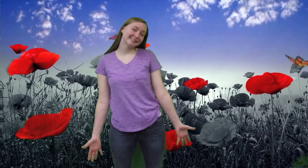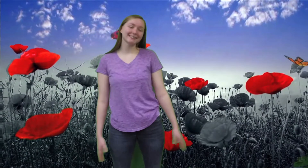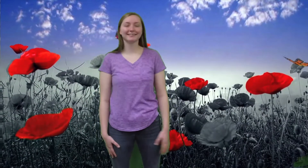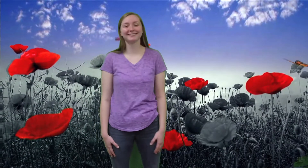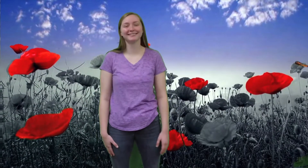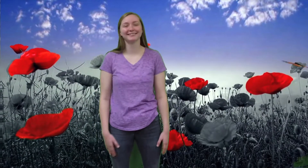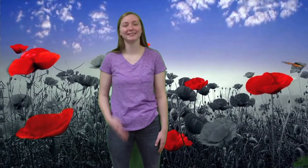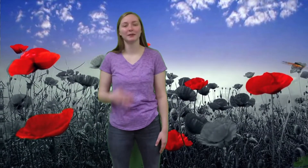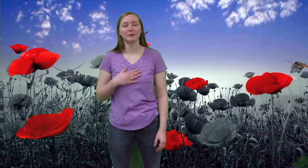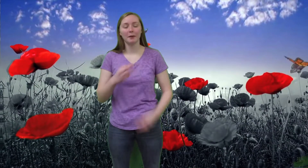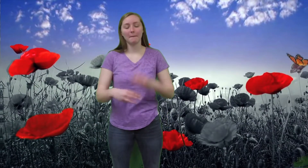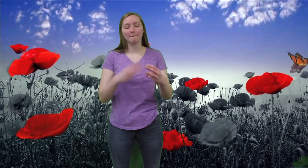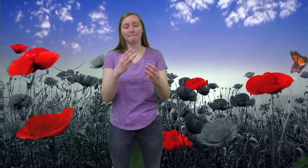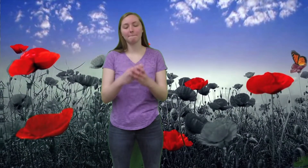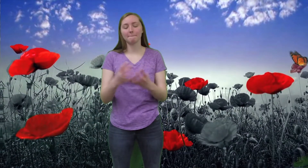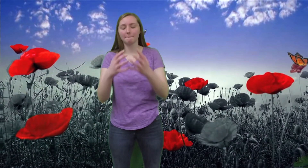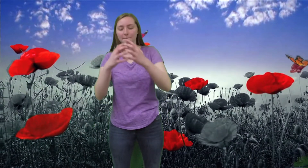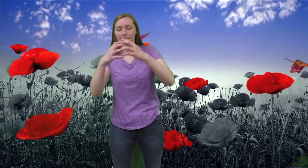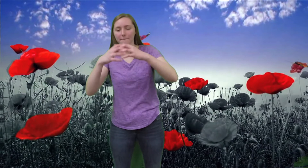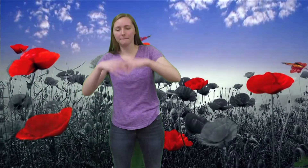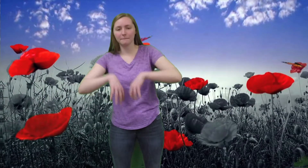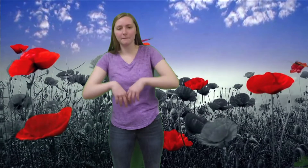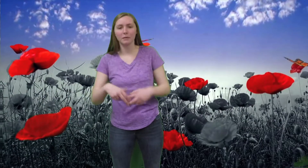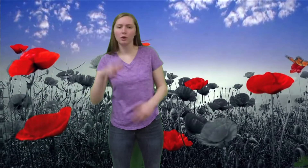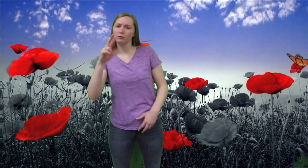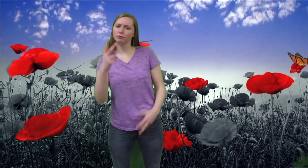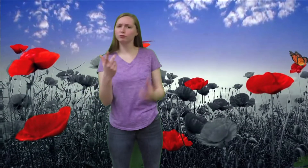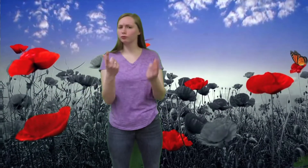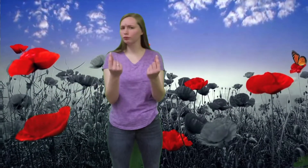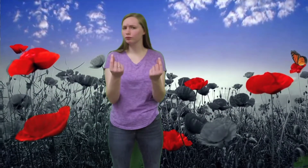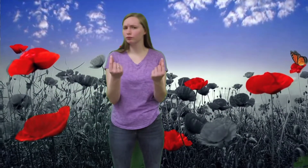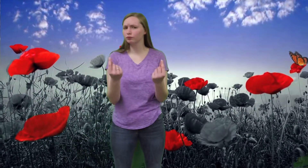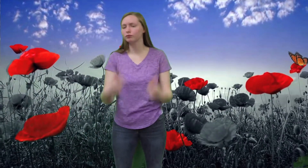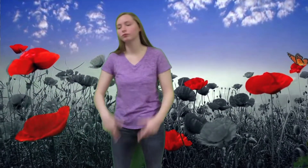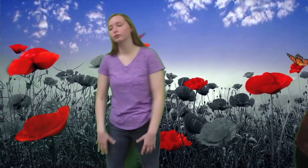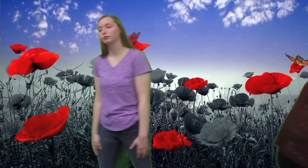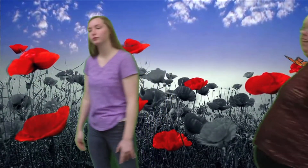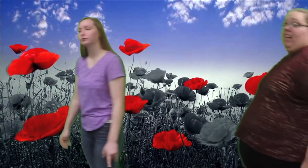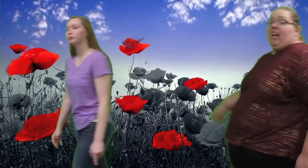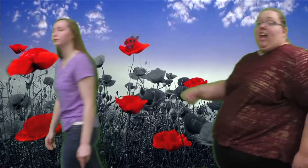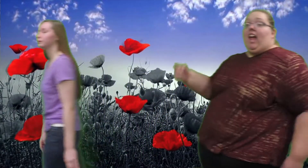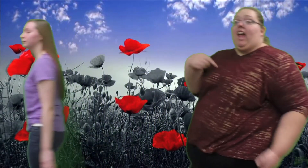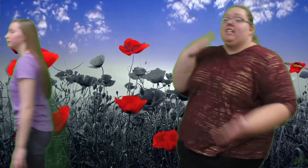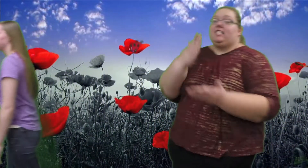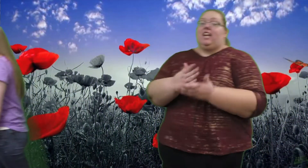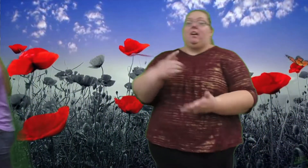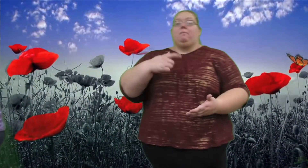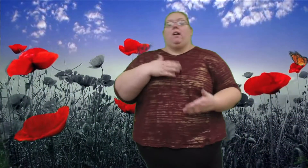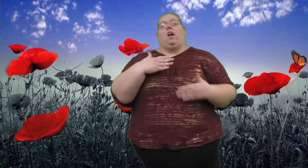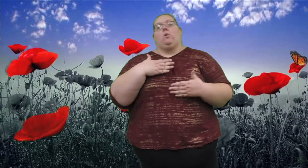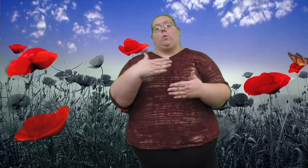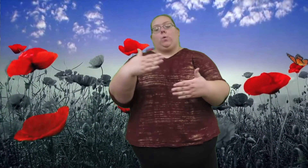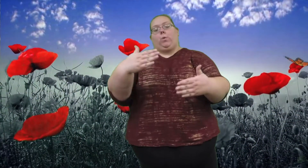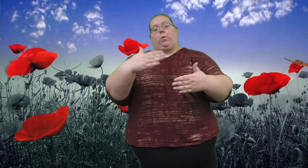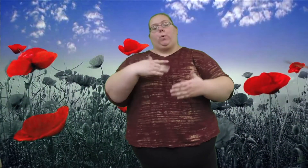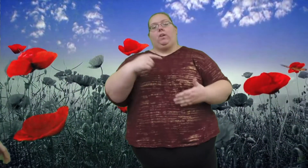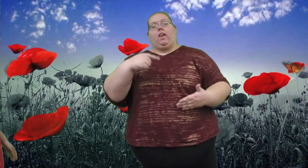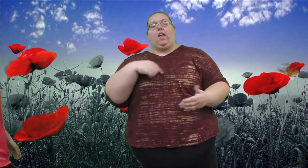The third thing that I do now when my world caves in Is I pause, I take a breath and bow